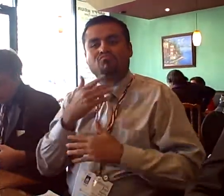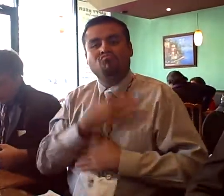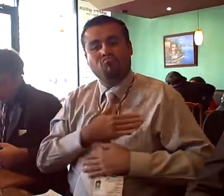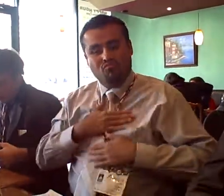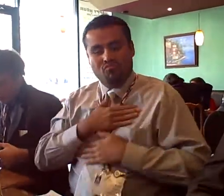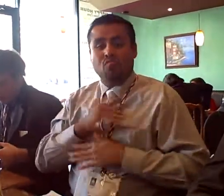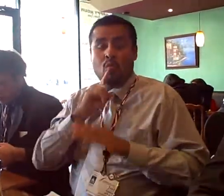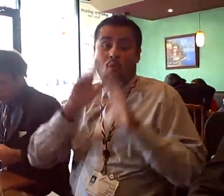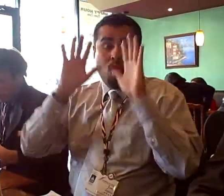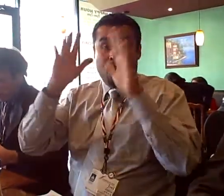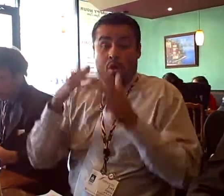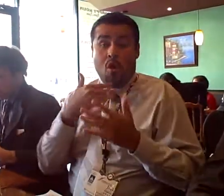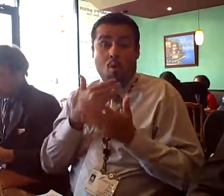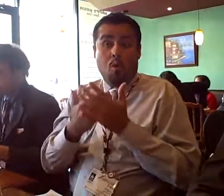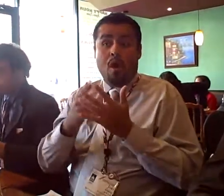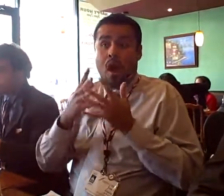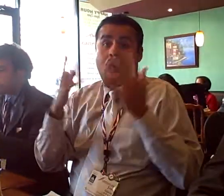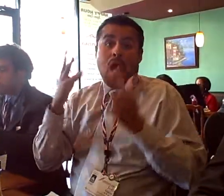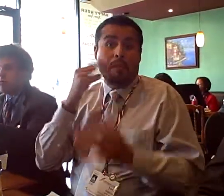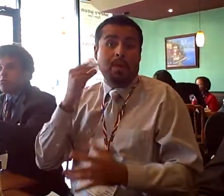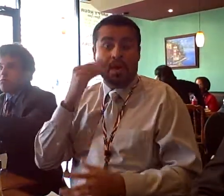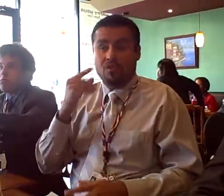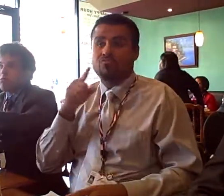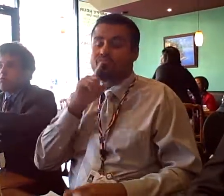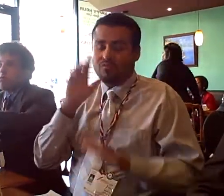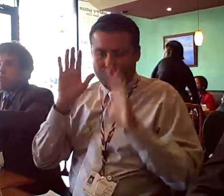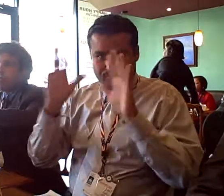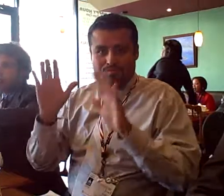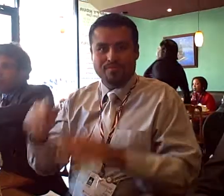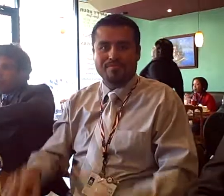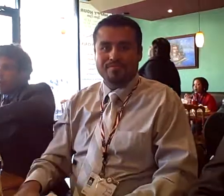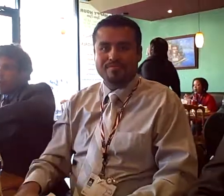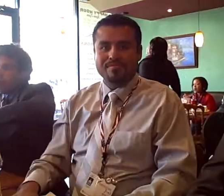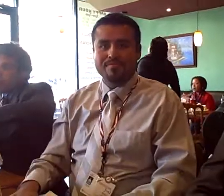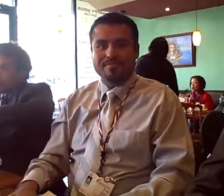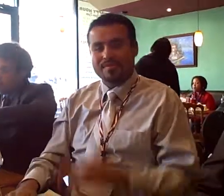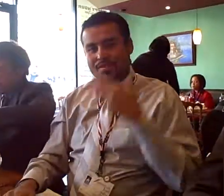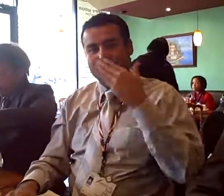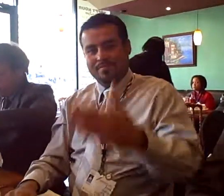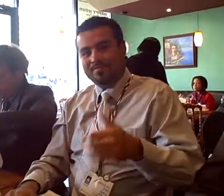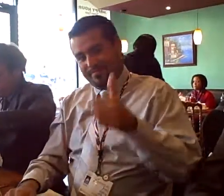of the Capitol. That kind of difference. . . . . Thank you.